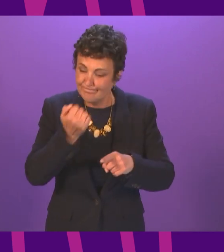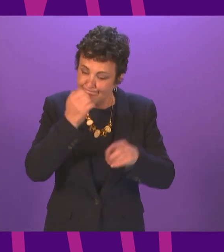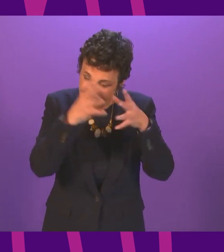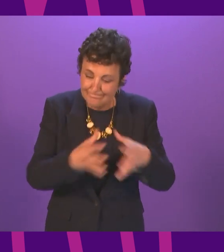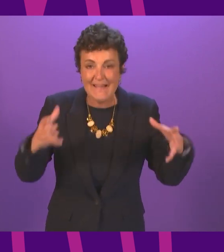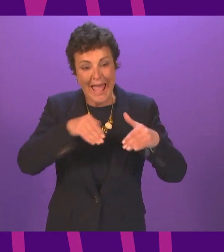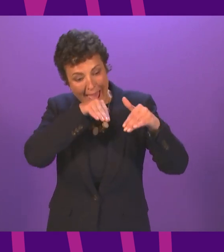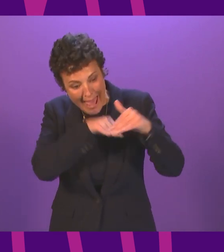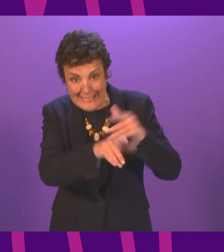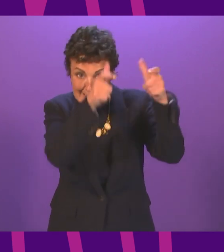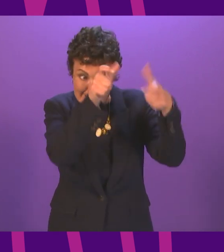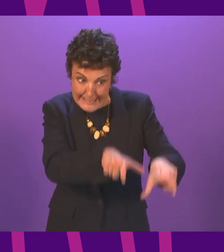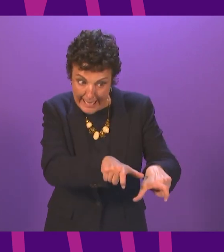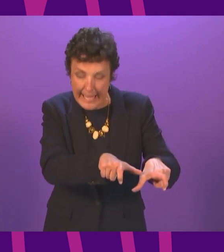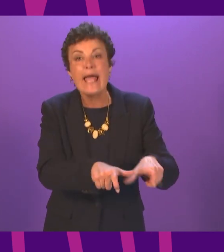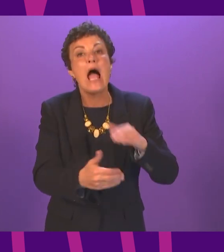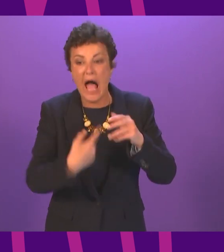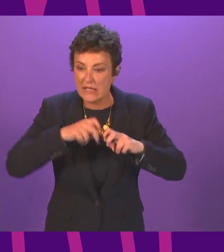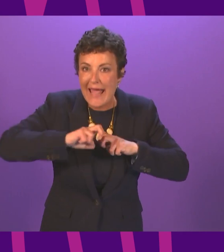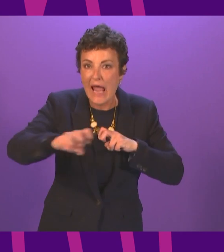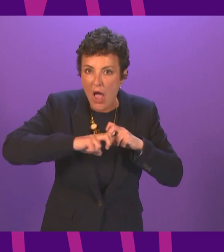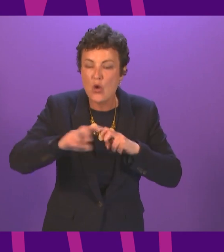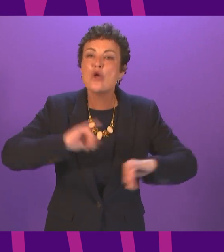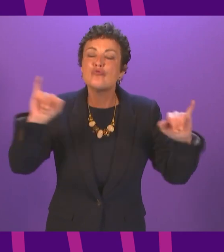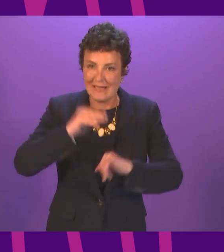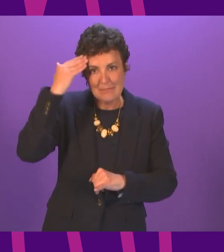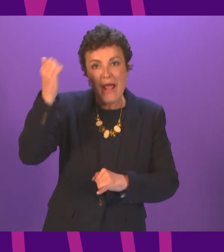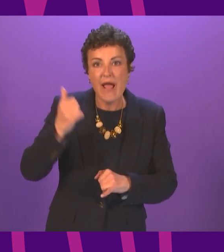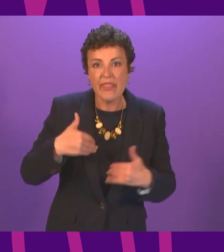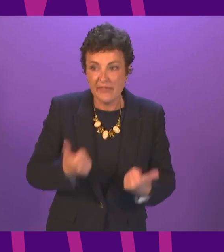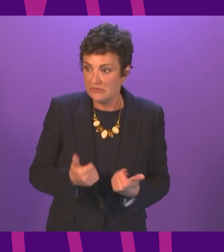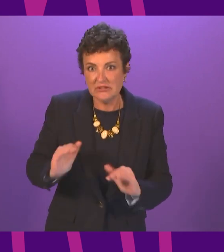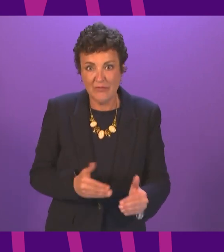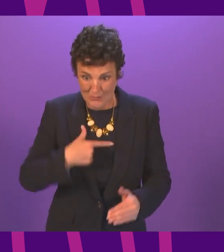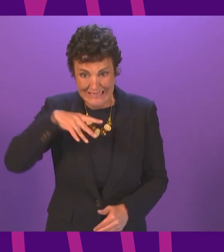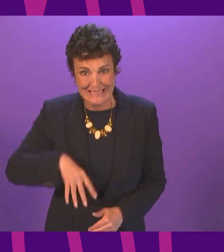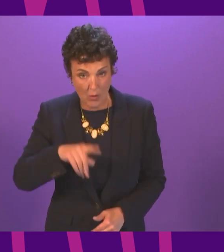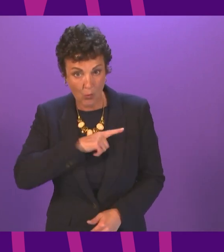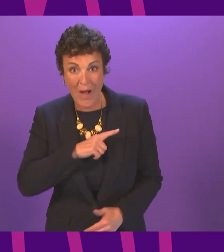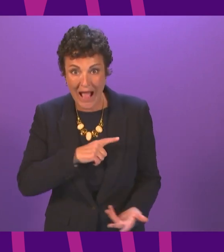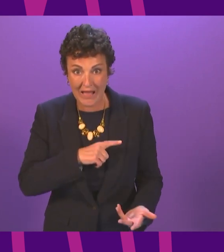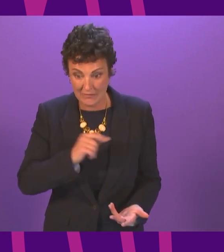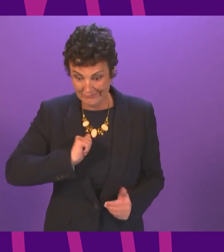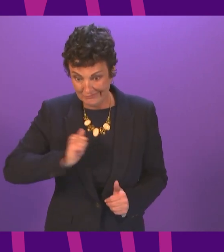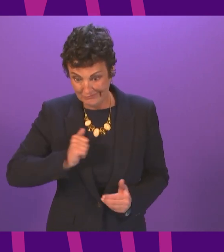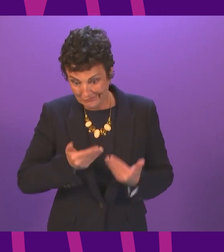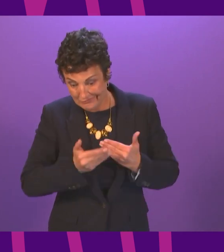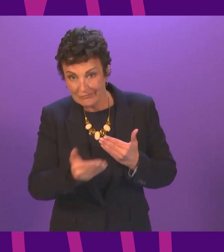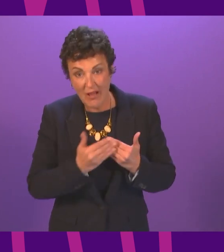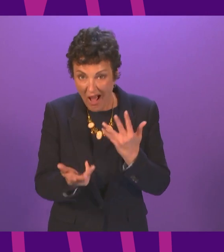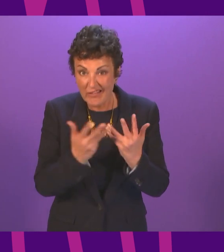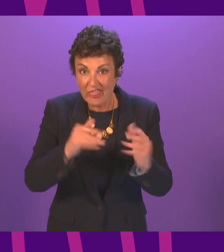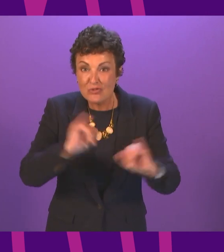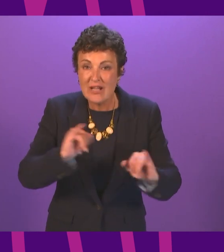inpatient outpatient and crisis mental health services and we need it because we face an impending crisis